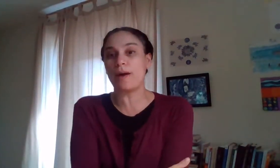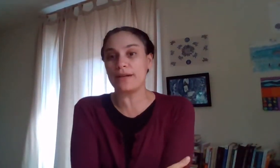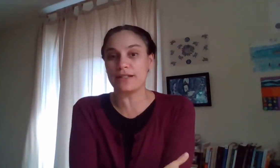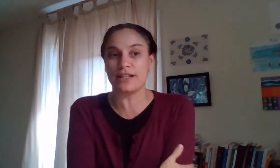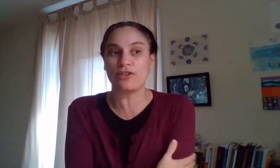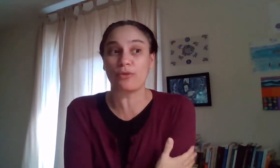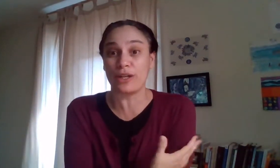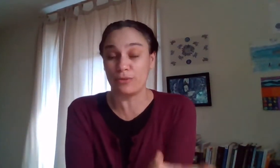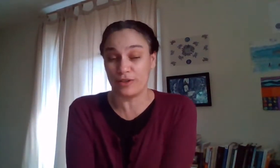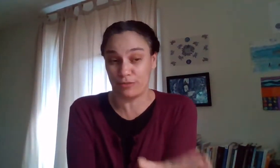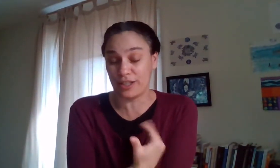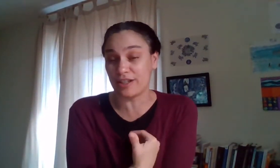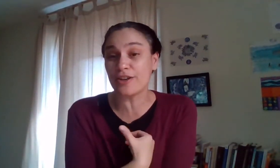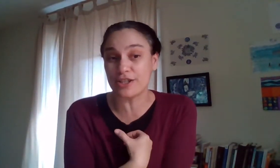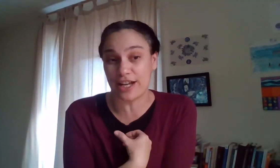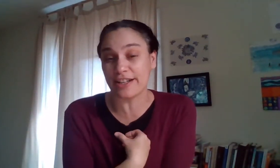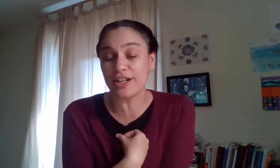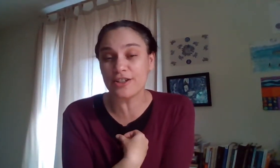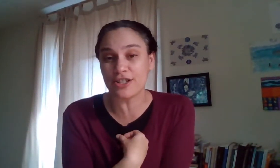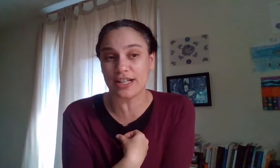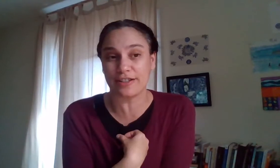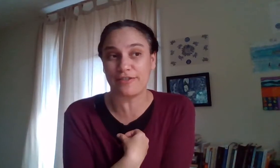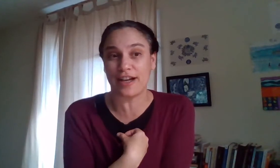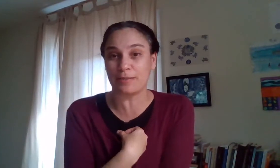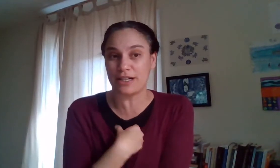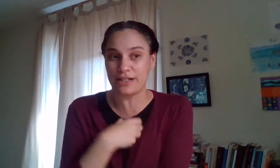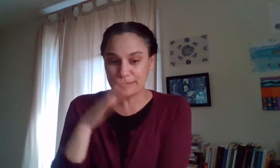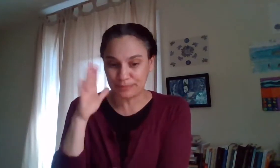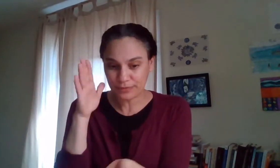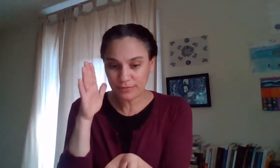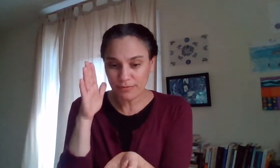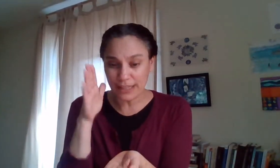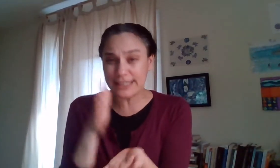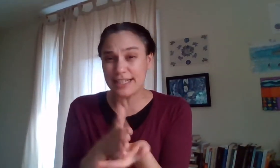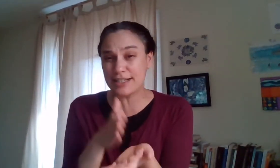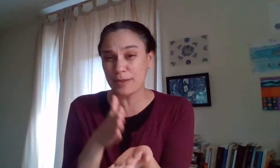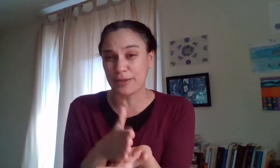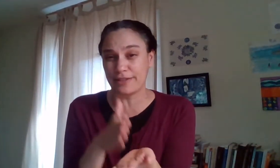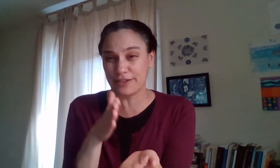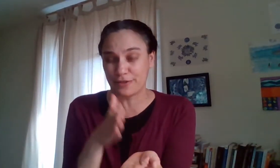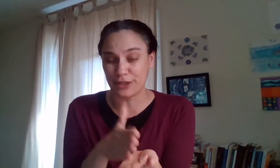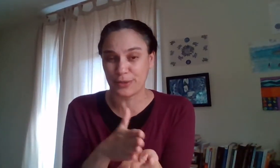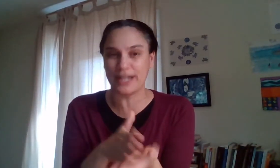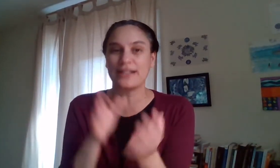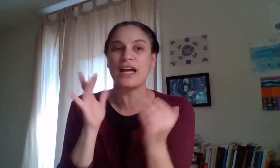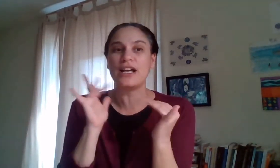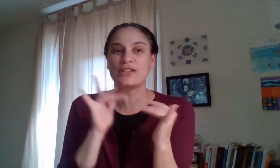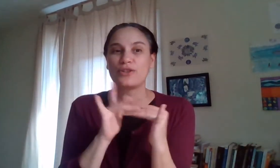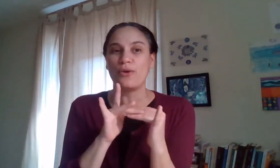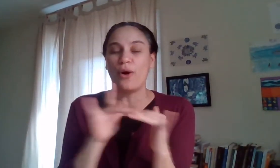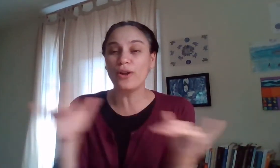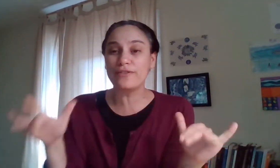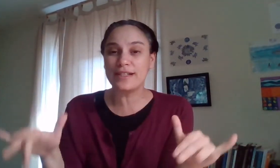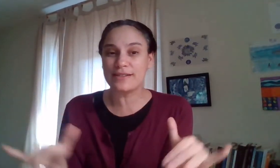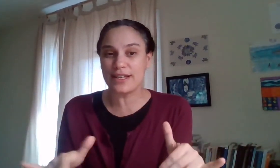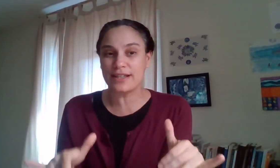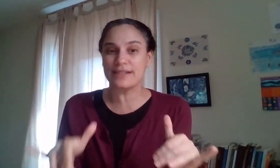it and talk we we encourage i encourage that in fact because it needs to be relevant for you right so all of these things